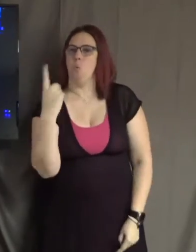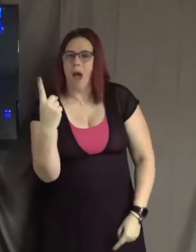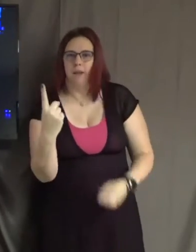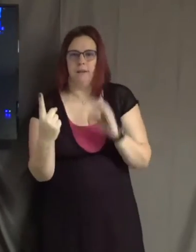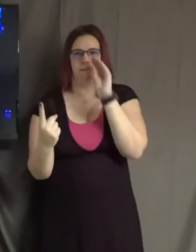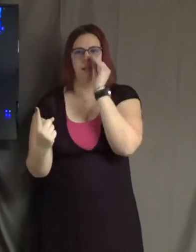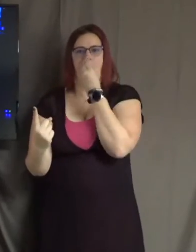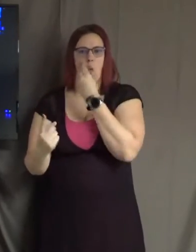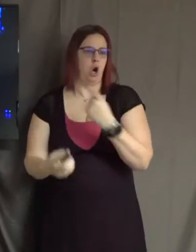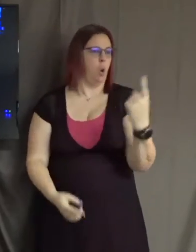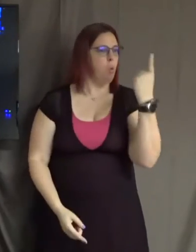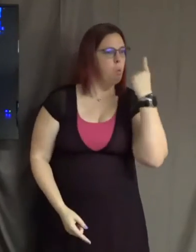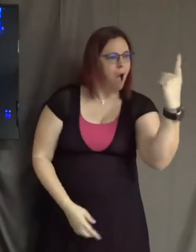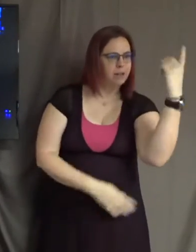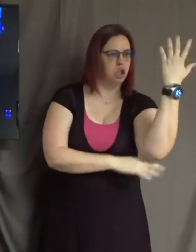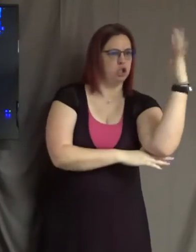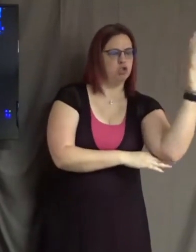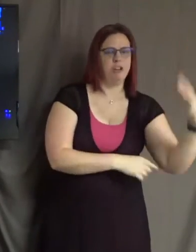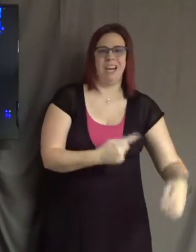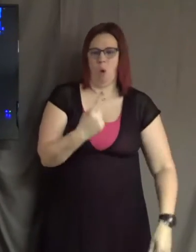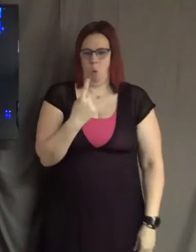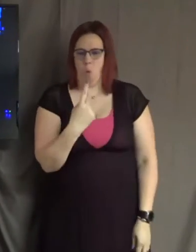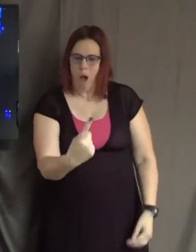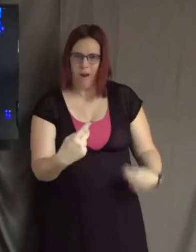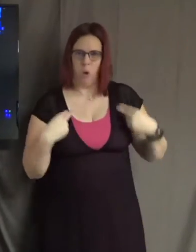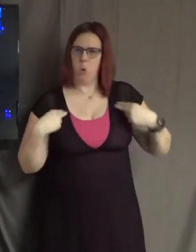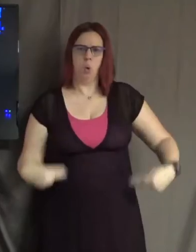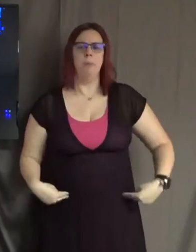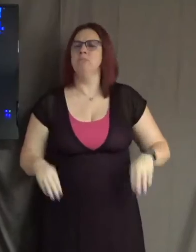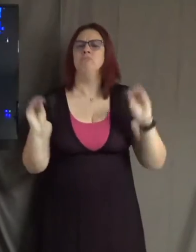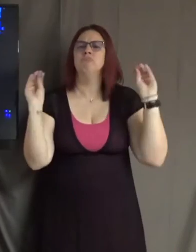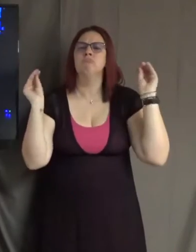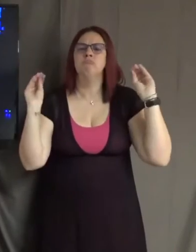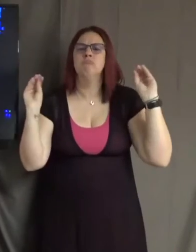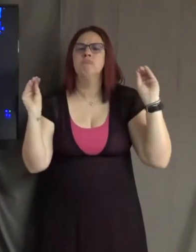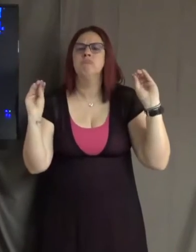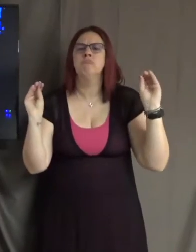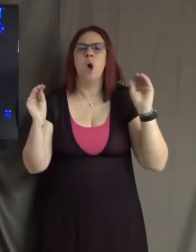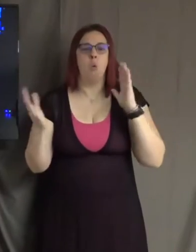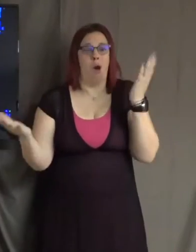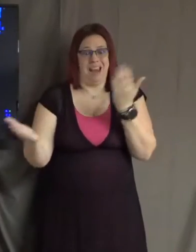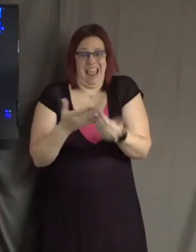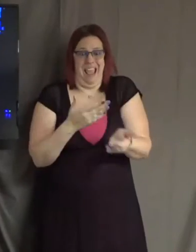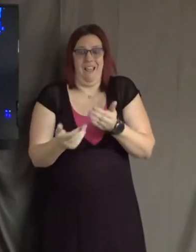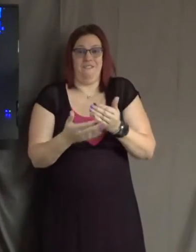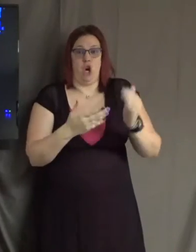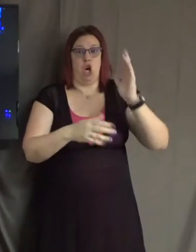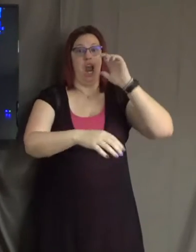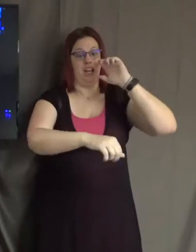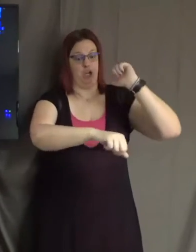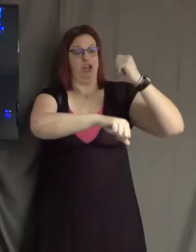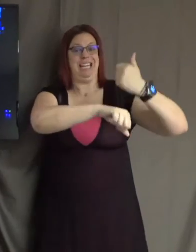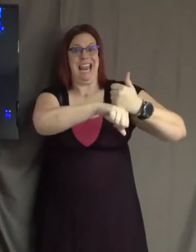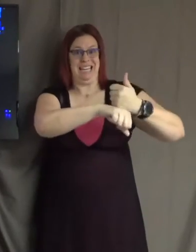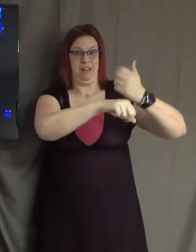one kind of human being. Indeed, whatever it was that created this universe, the divine, God, the source,